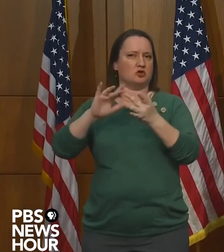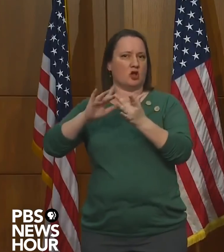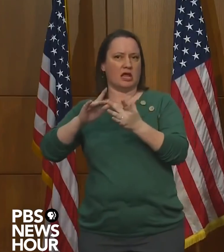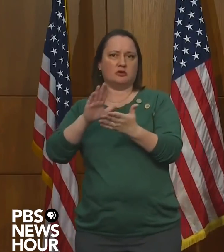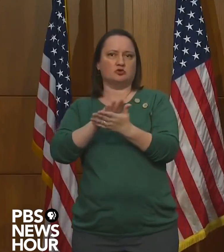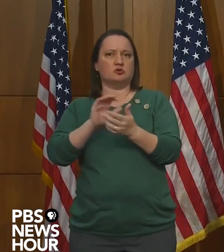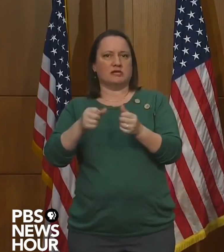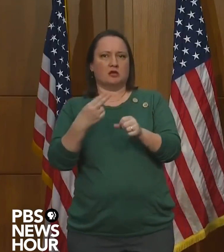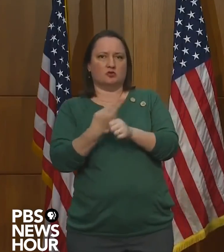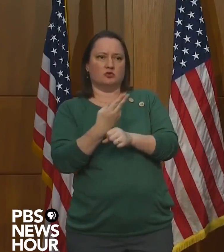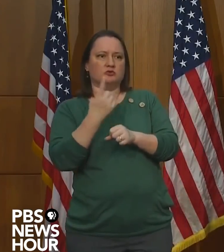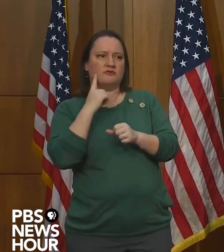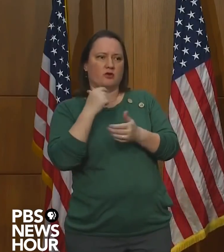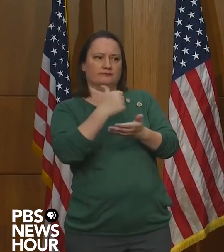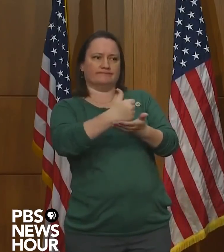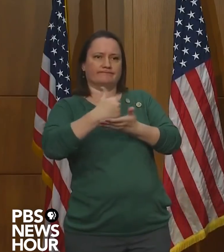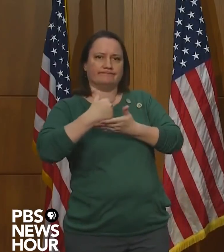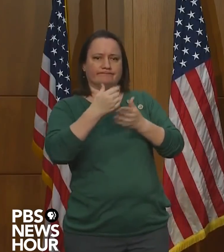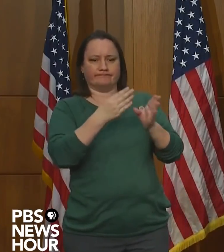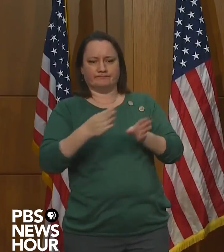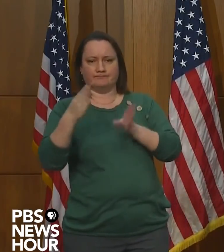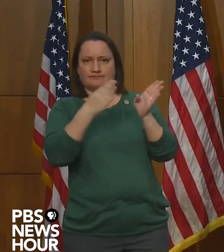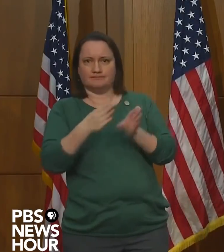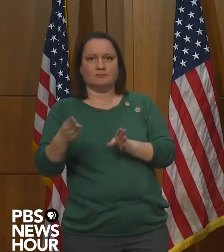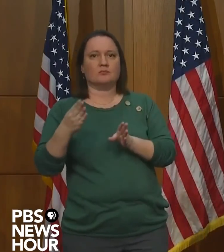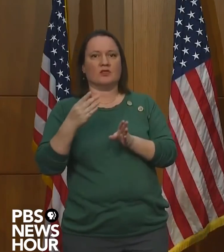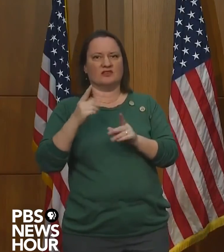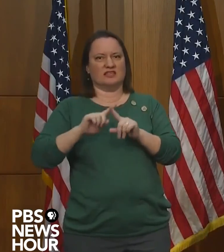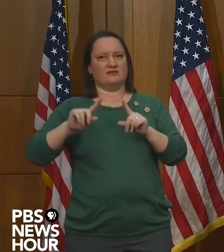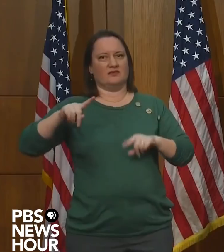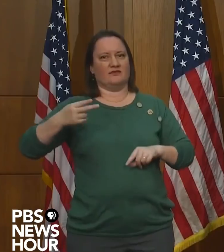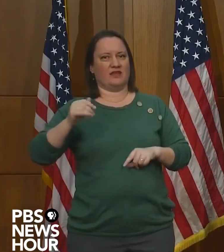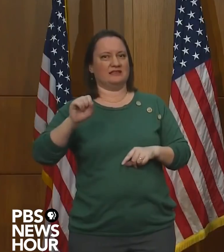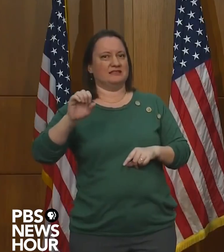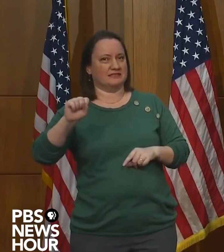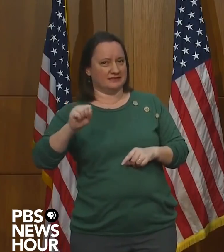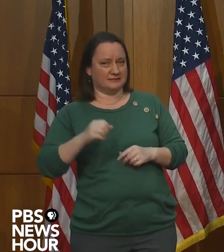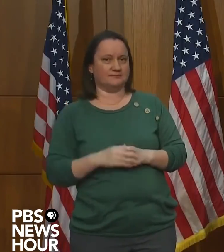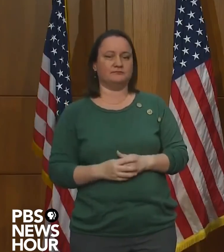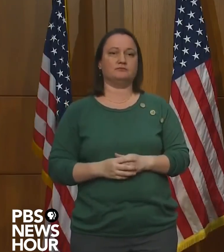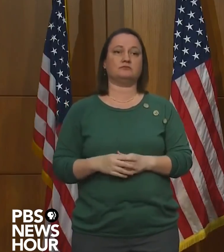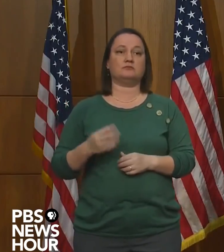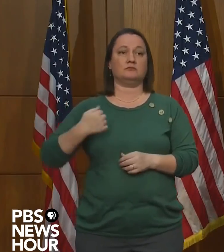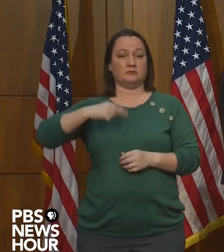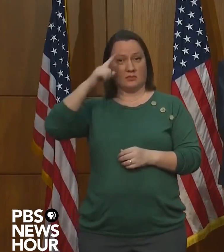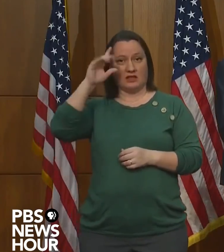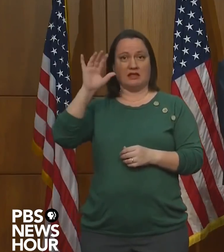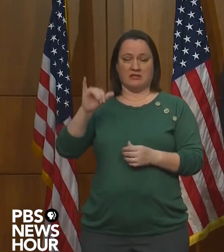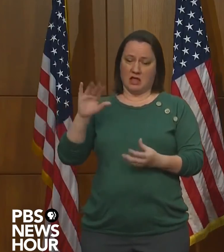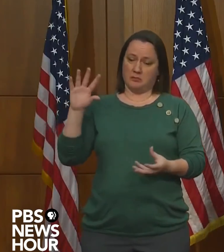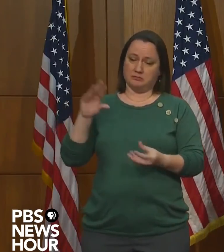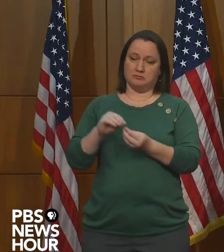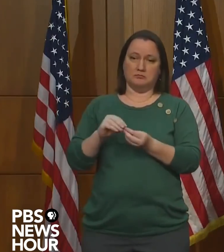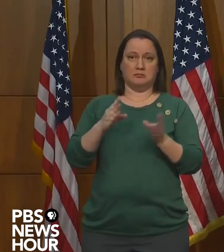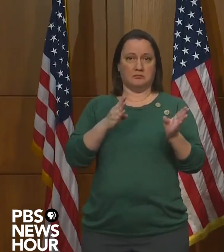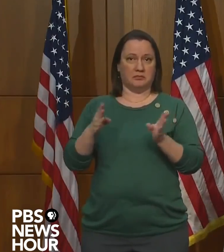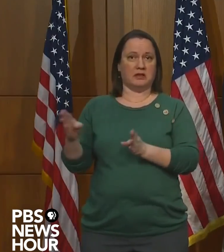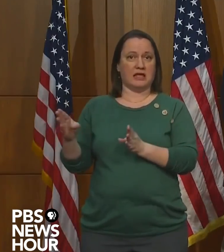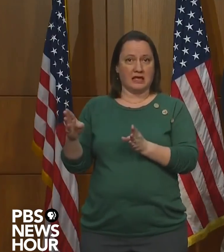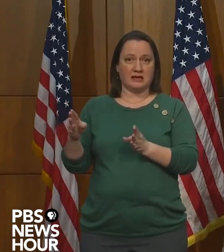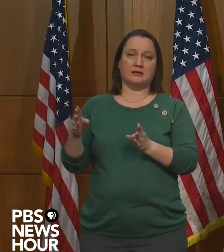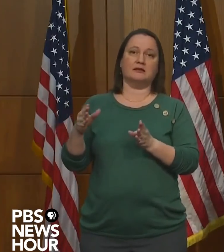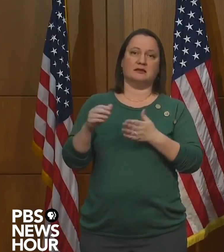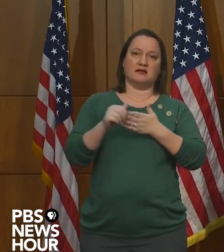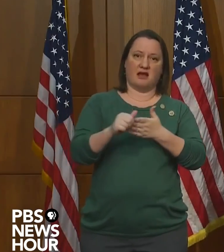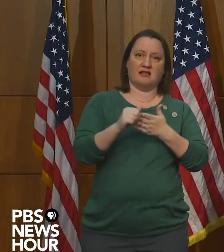schools under these phases. We find that this document, we believe that this document is comprehensive. It's been informed